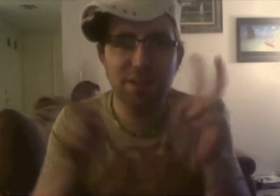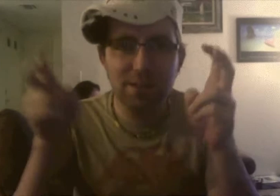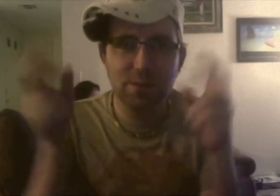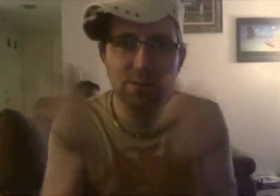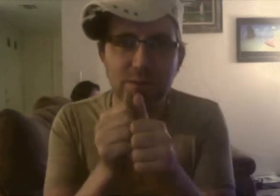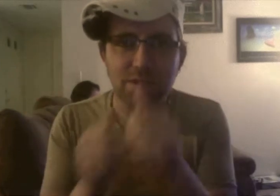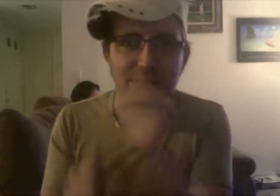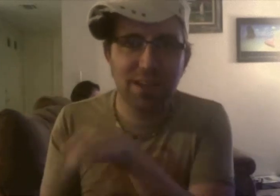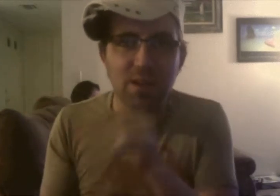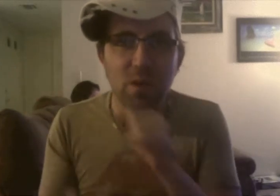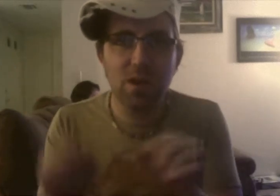is available now.